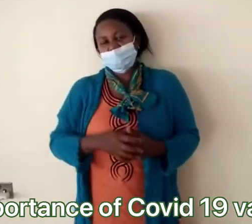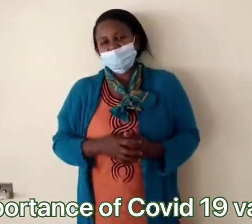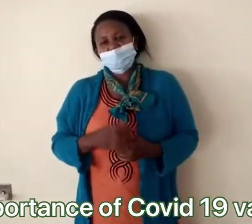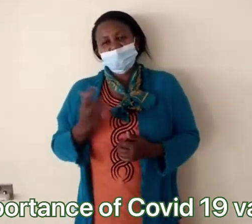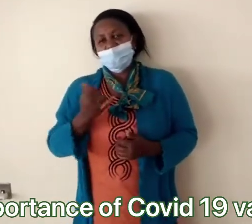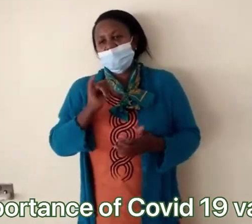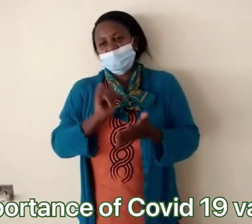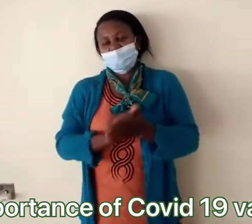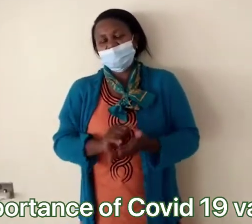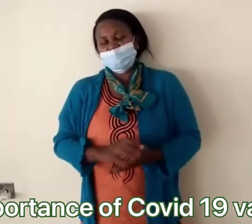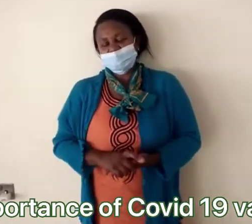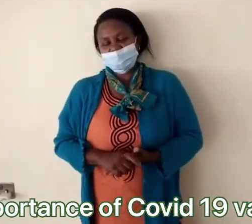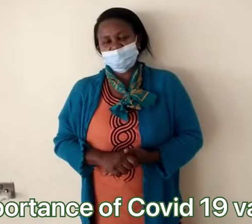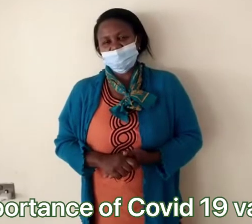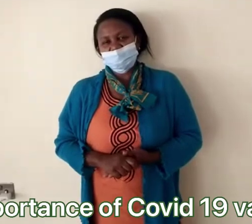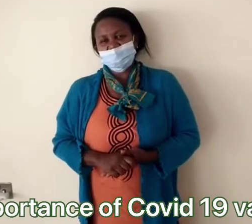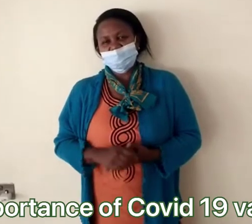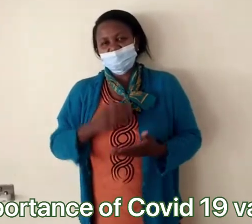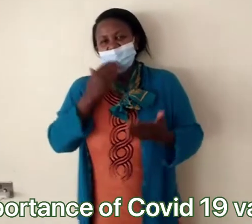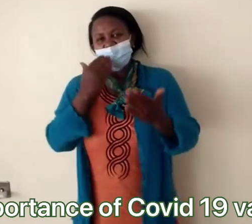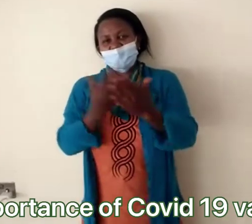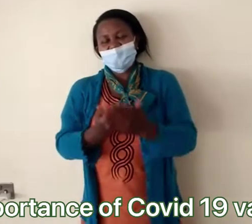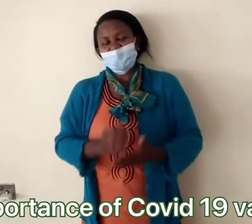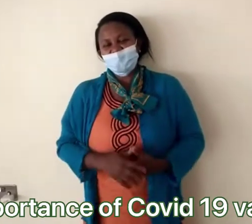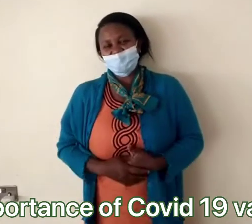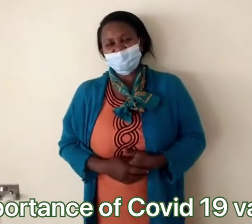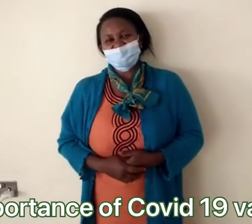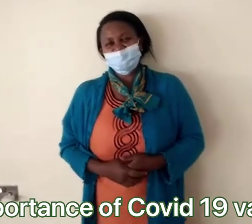Machakos County. Thank you.